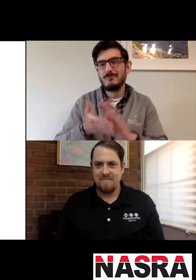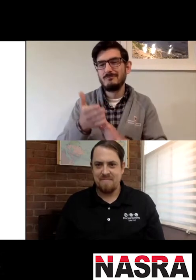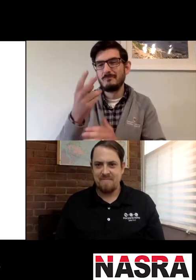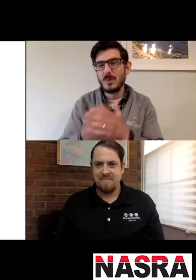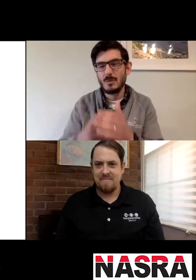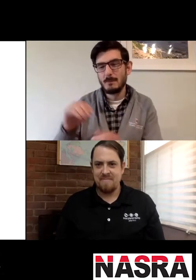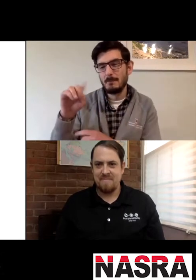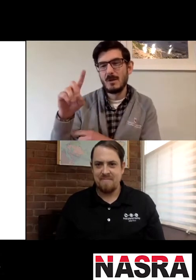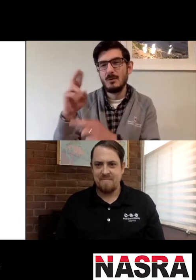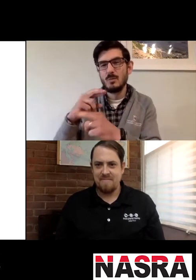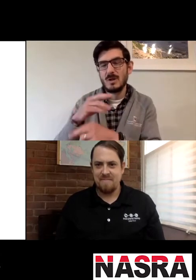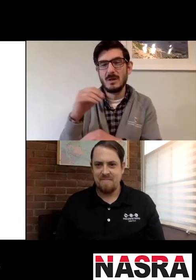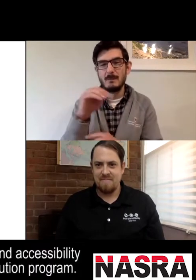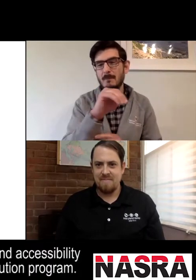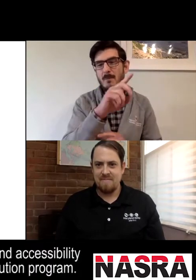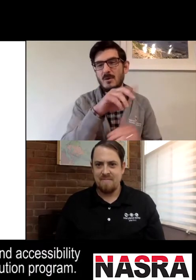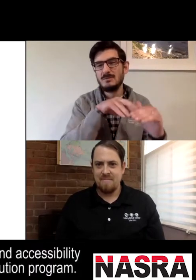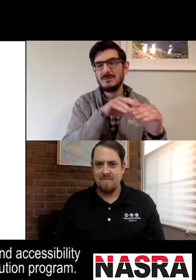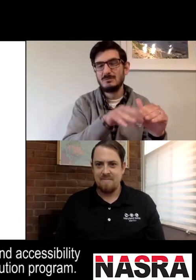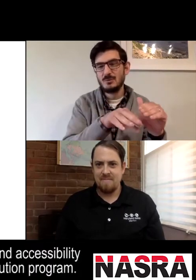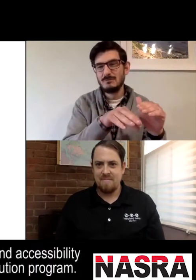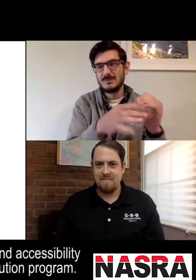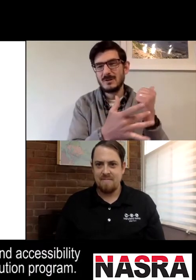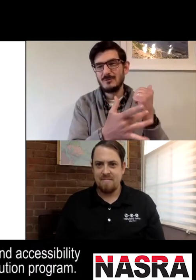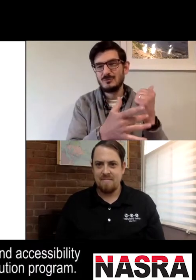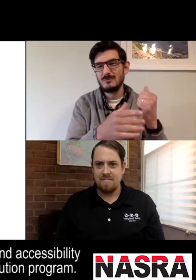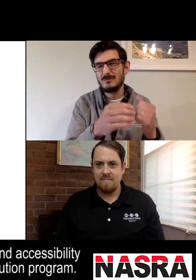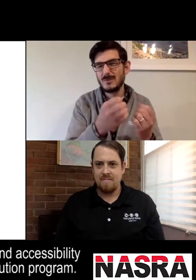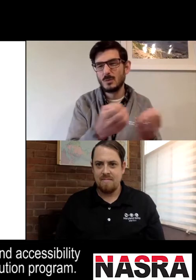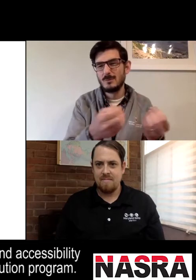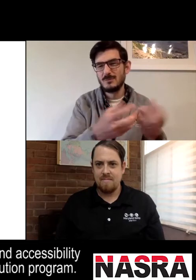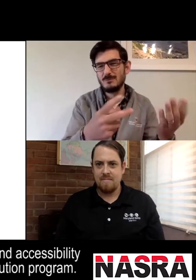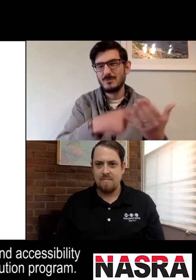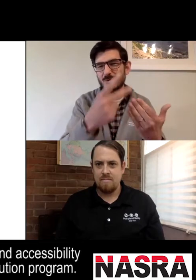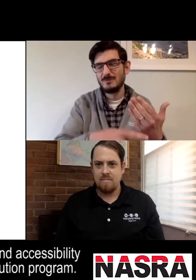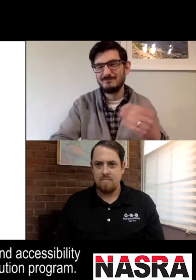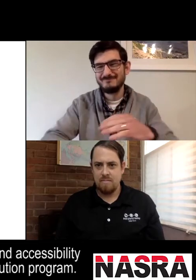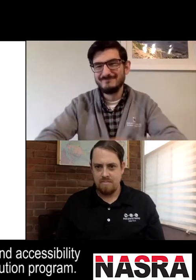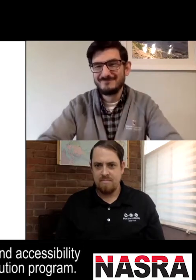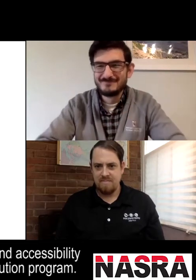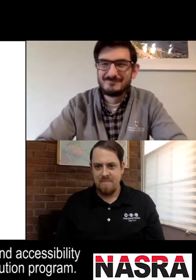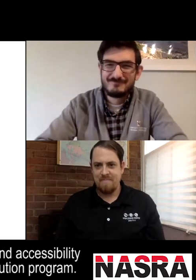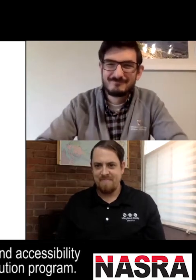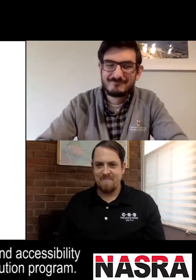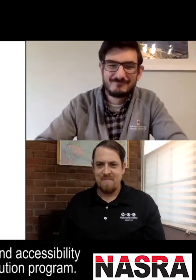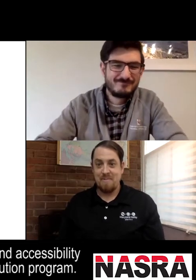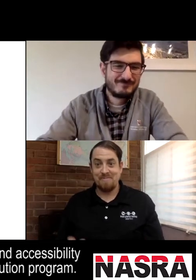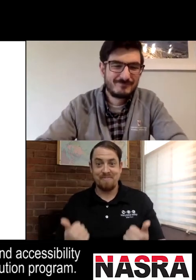TAMTAM. We handle both the Relay and the Maryland Accessibility